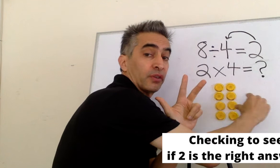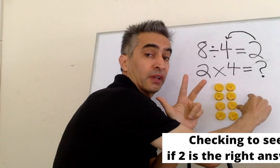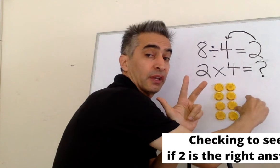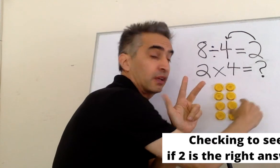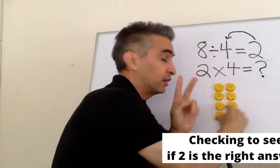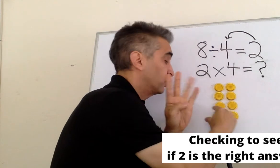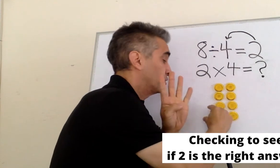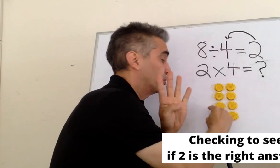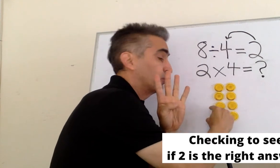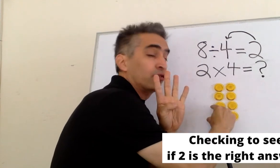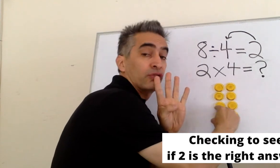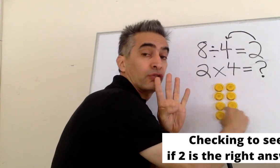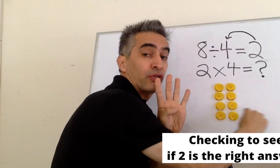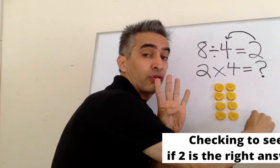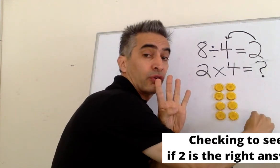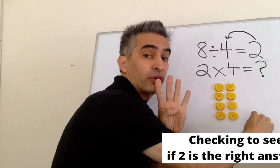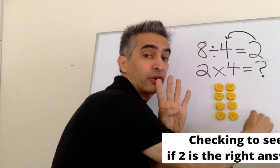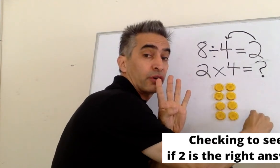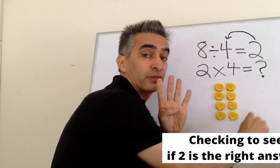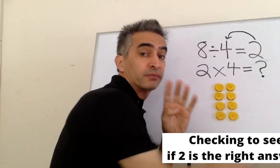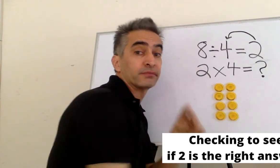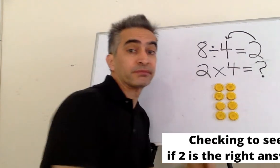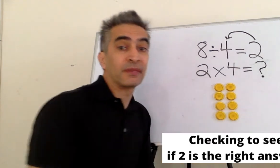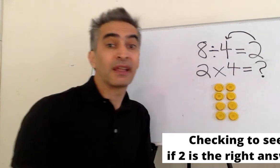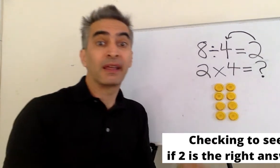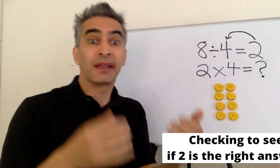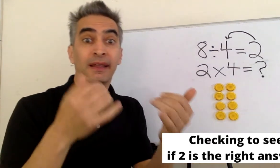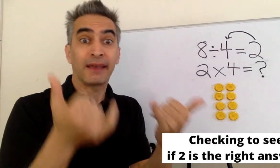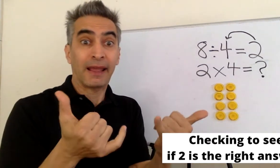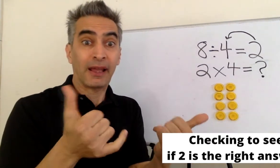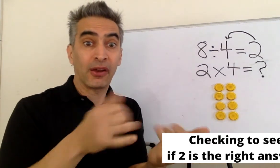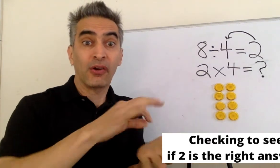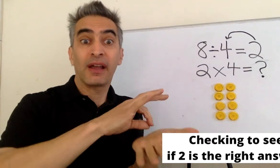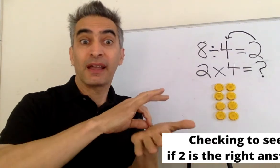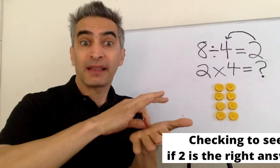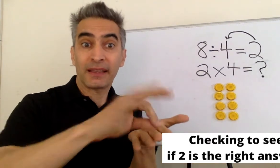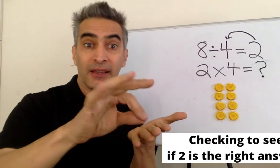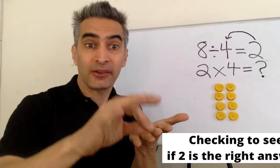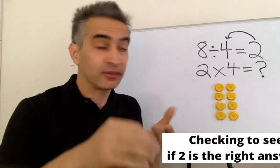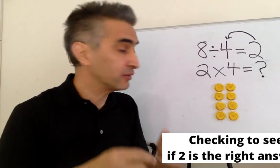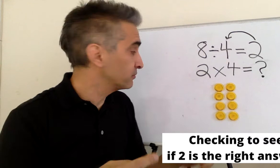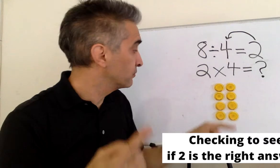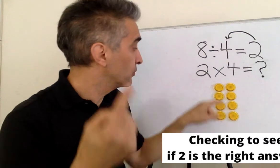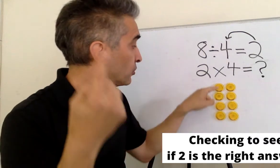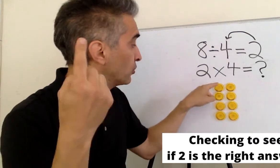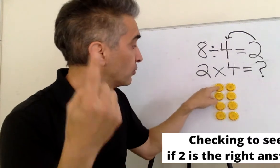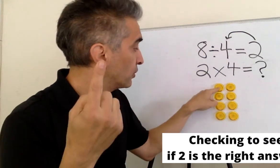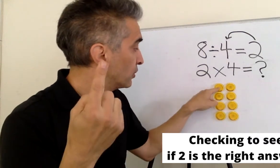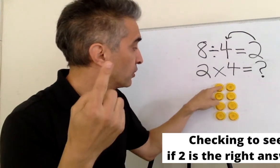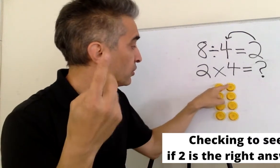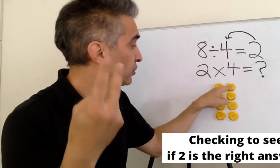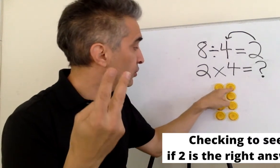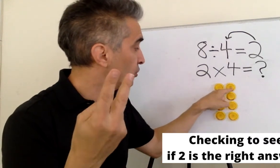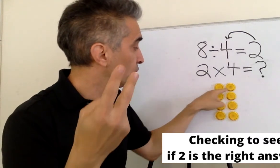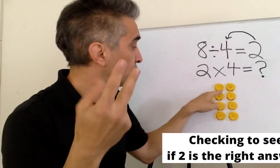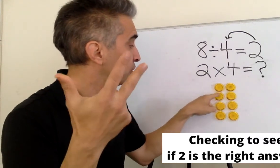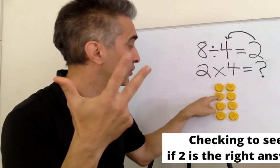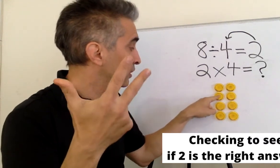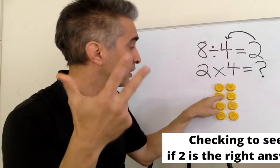four rows. Now, count. One, two, three,